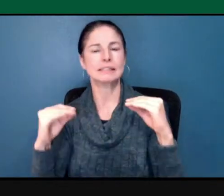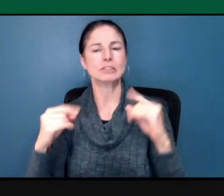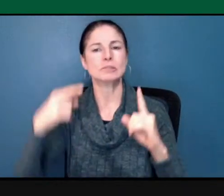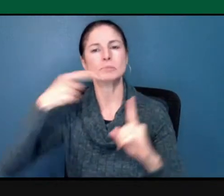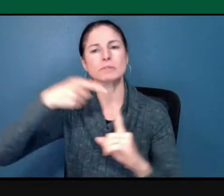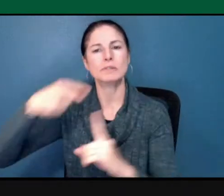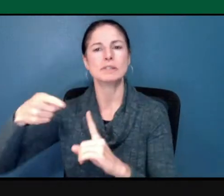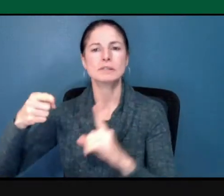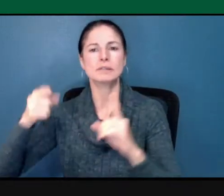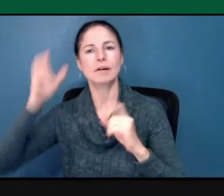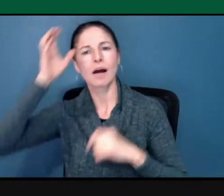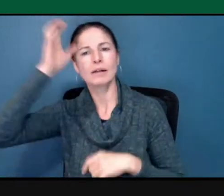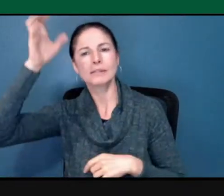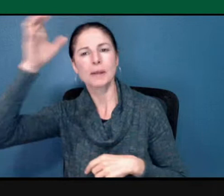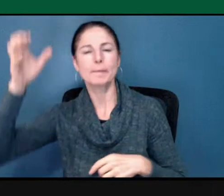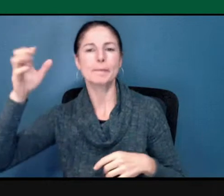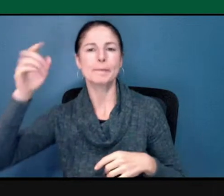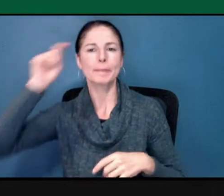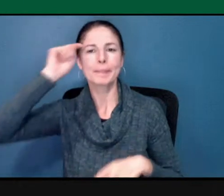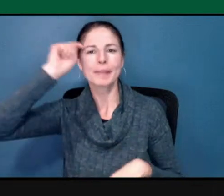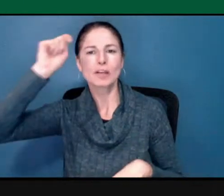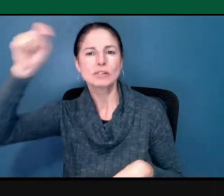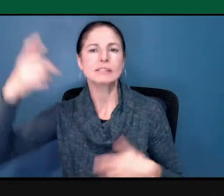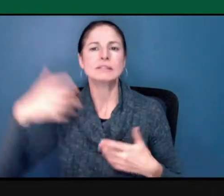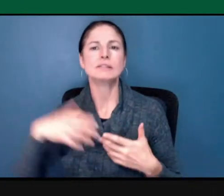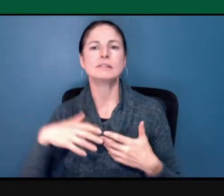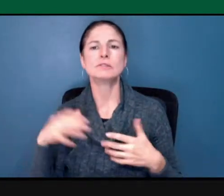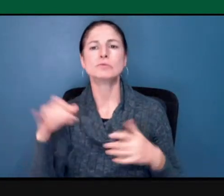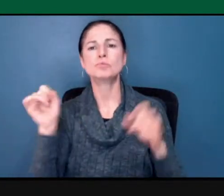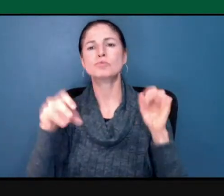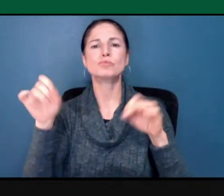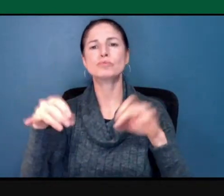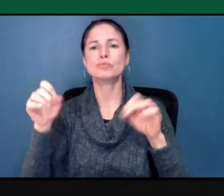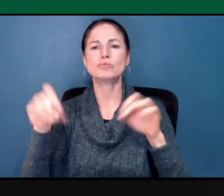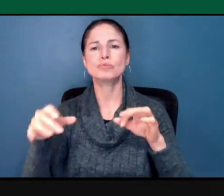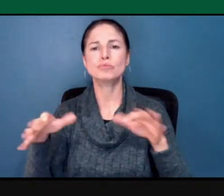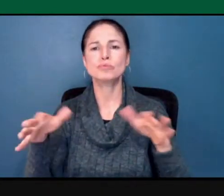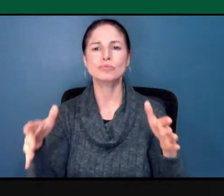we're not in the classroom space, it stays in the classroom space.